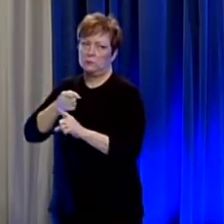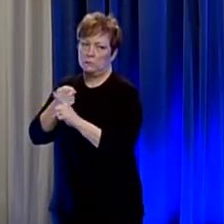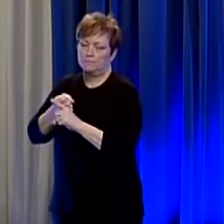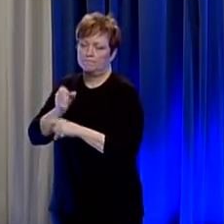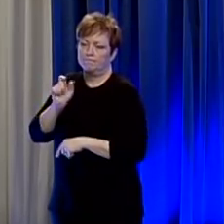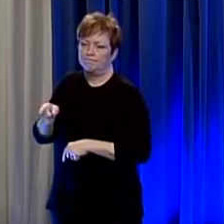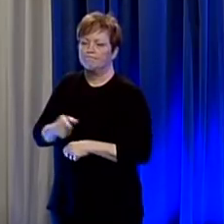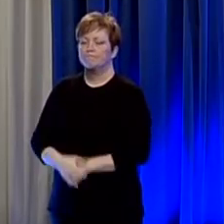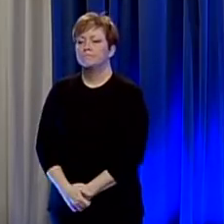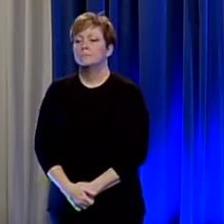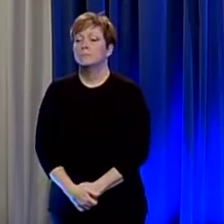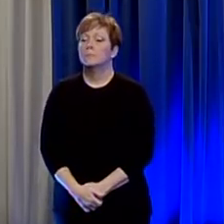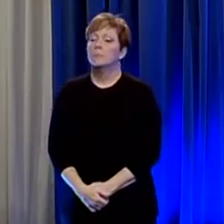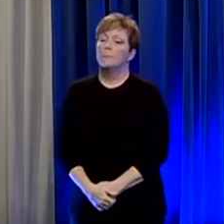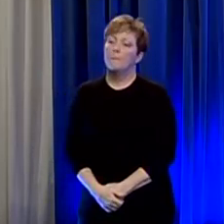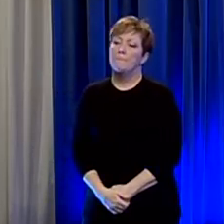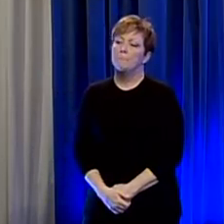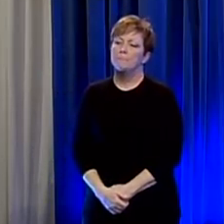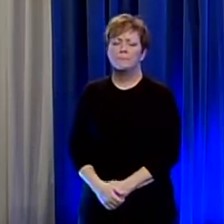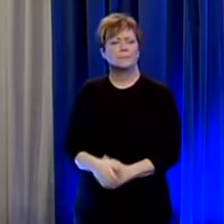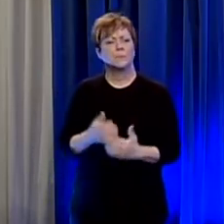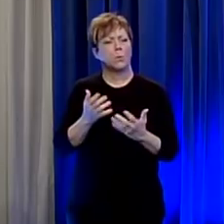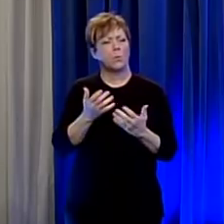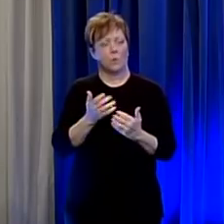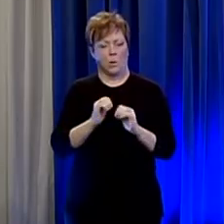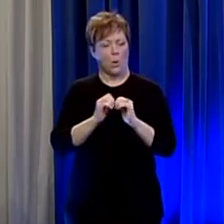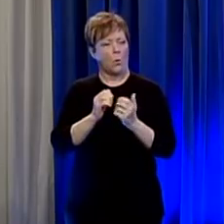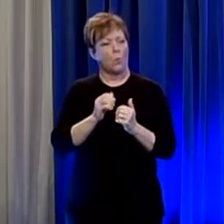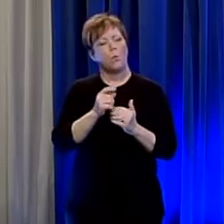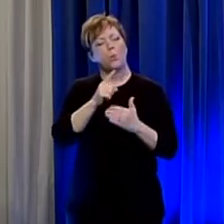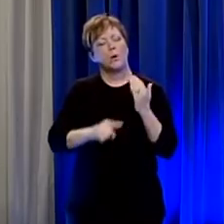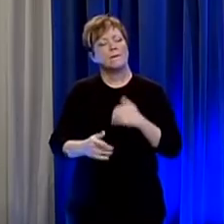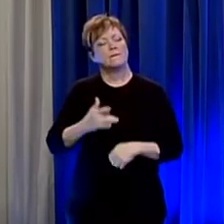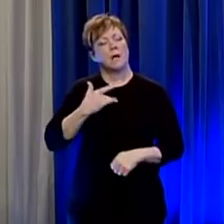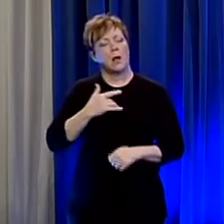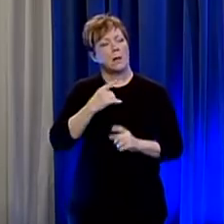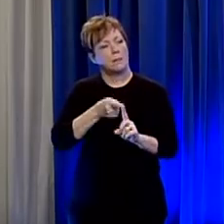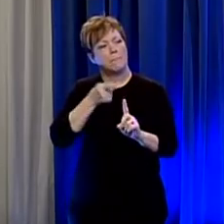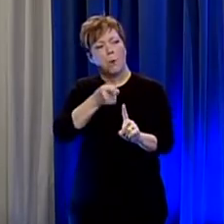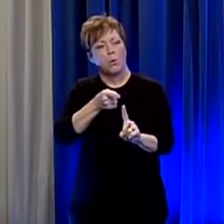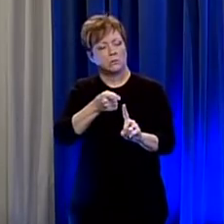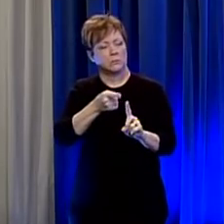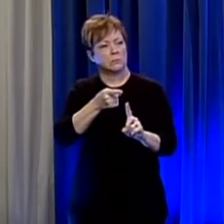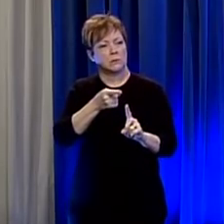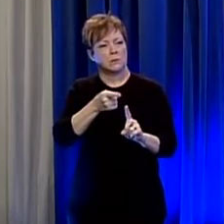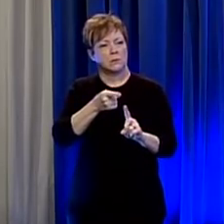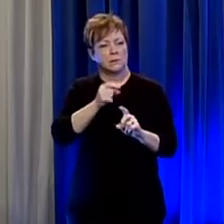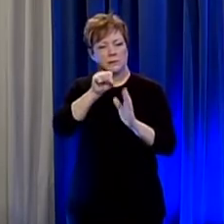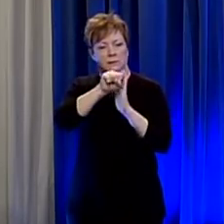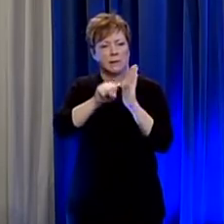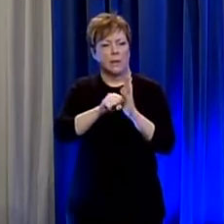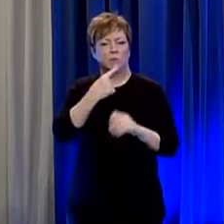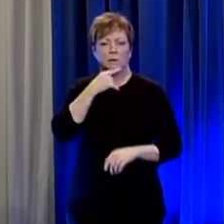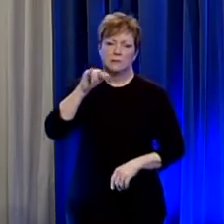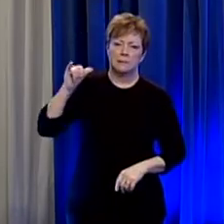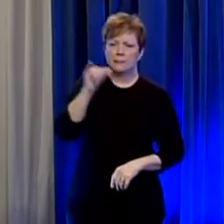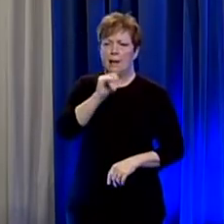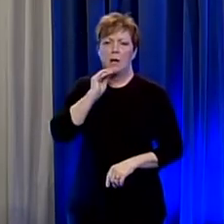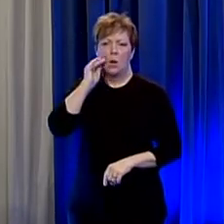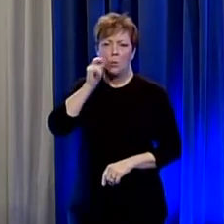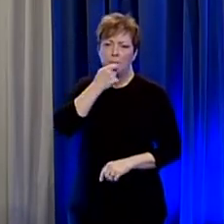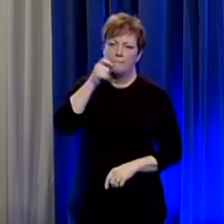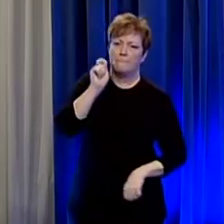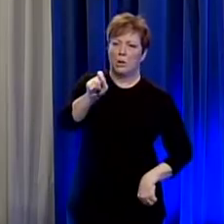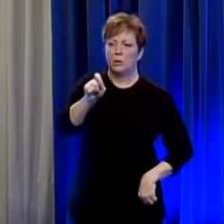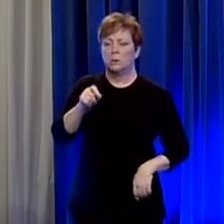would it take to issue a stay-at-home order at what point would the state consider that and are we close i know